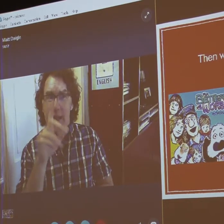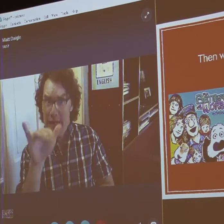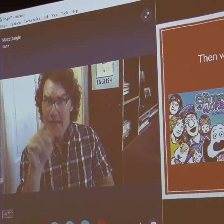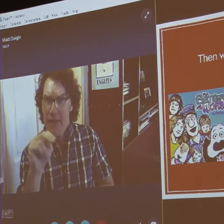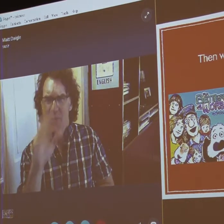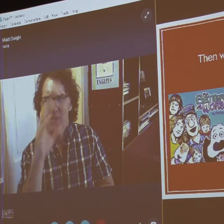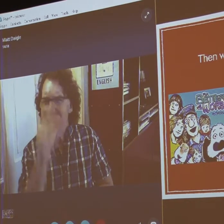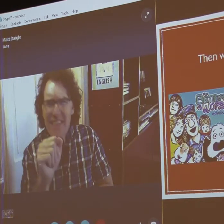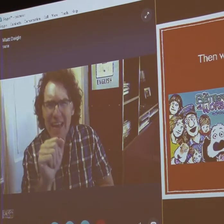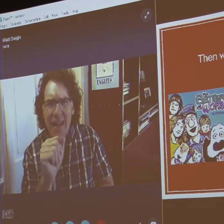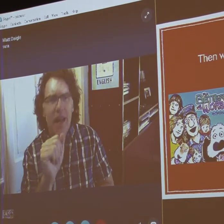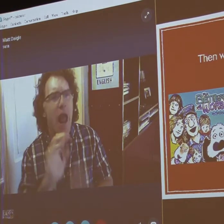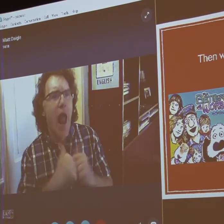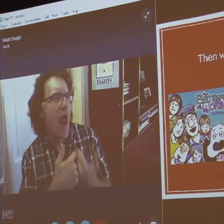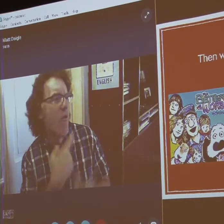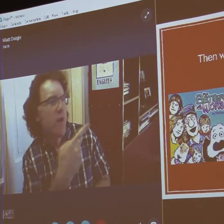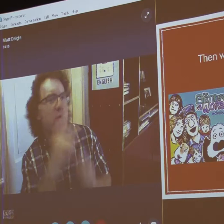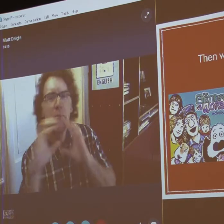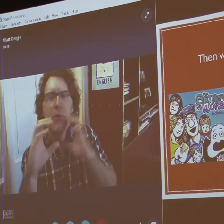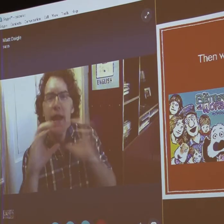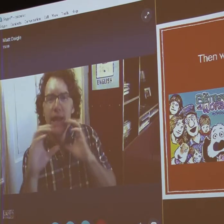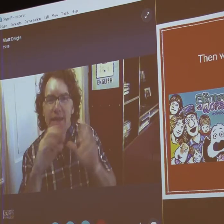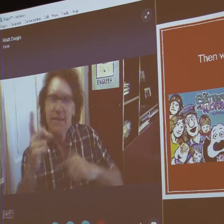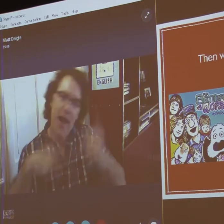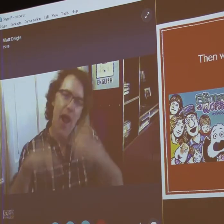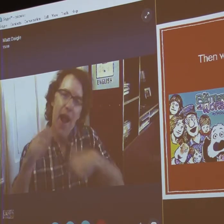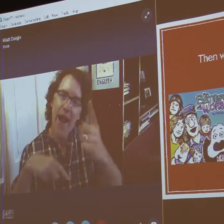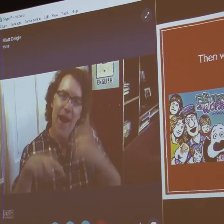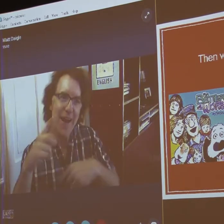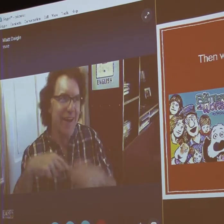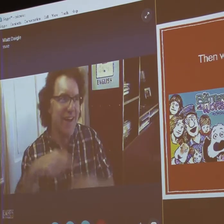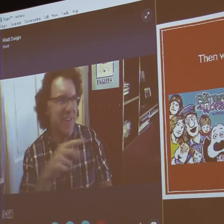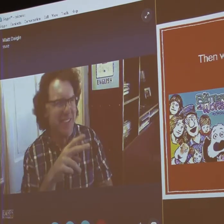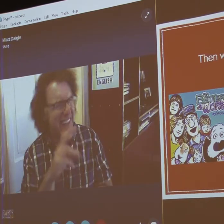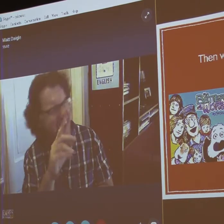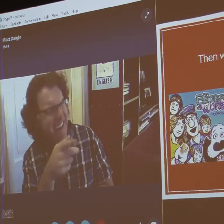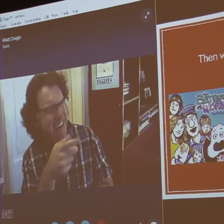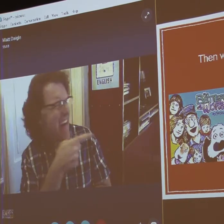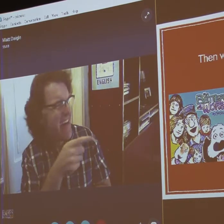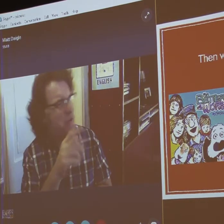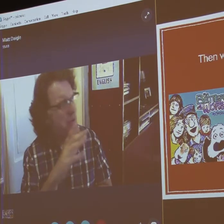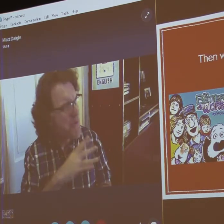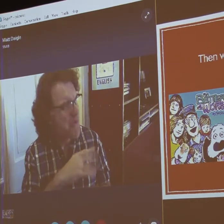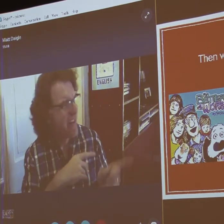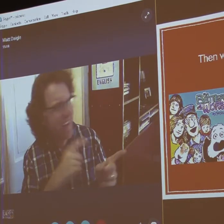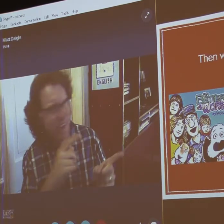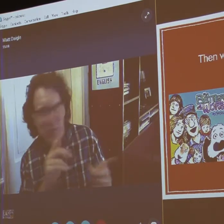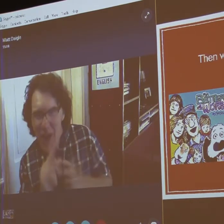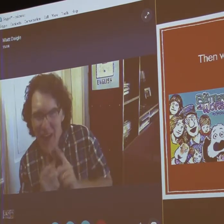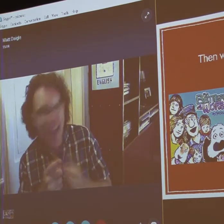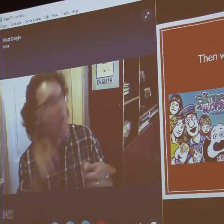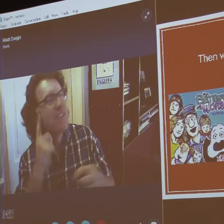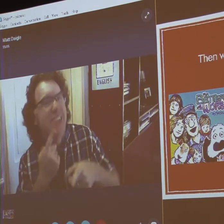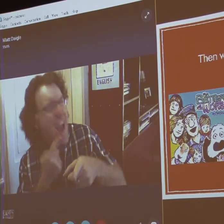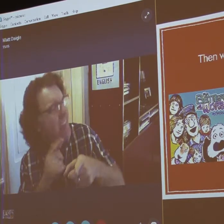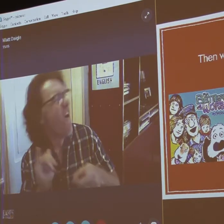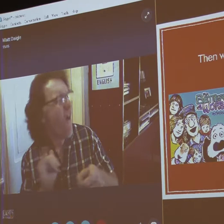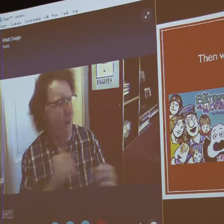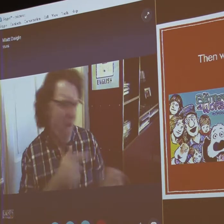And Lynn was fascinated about our family. How we signed together and